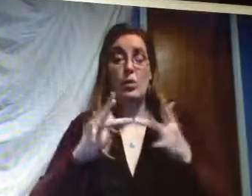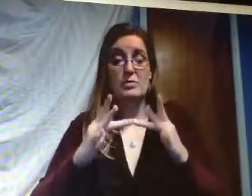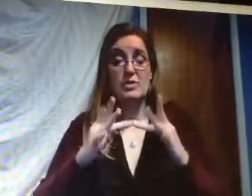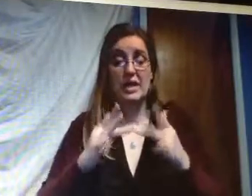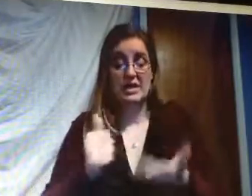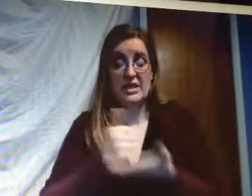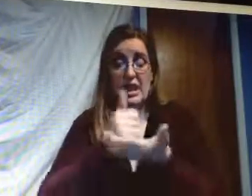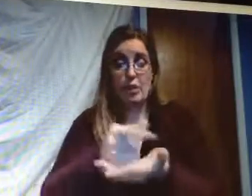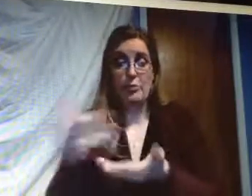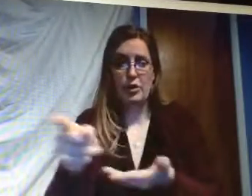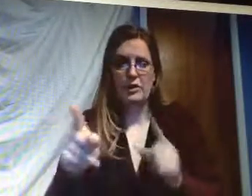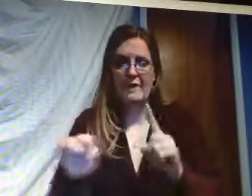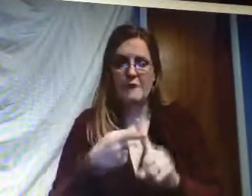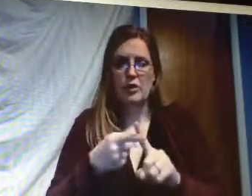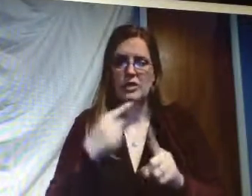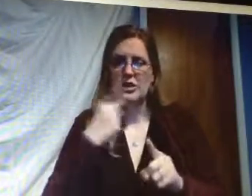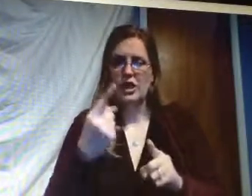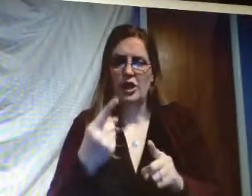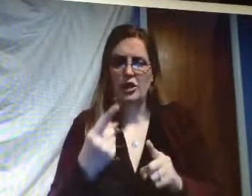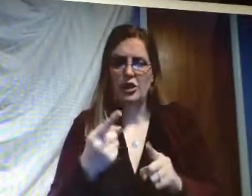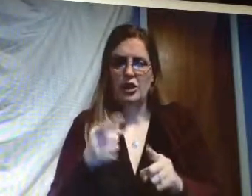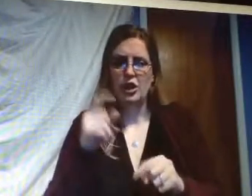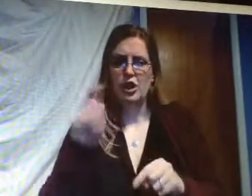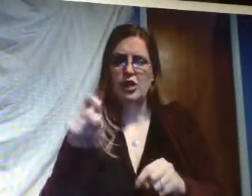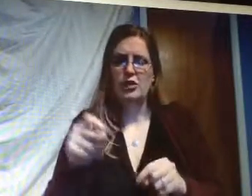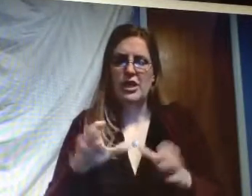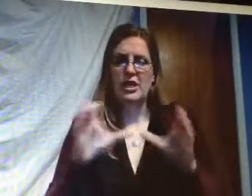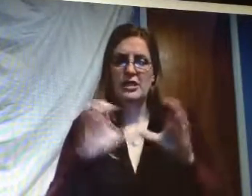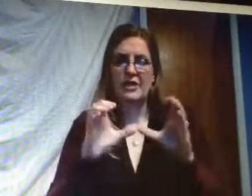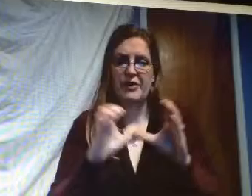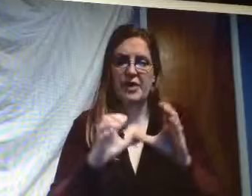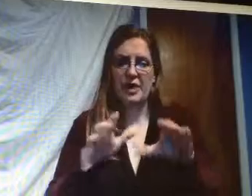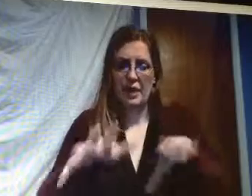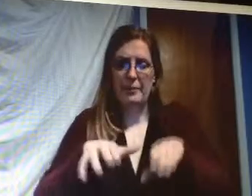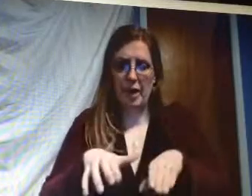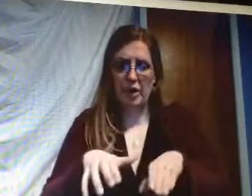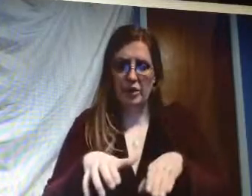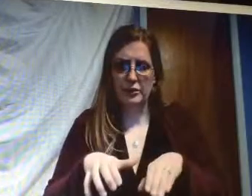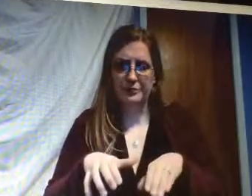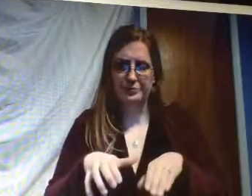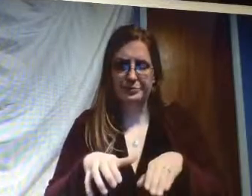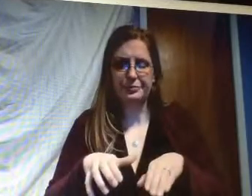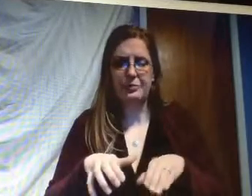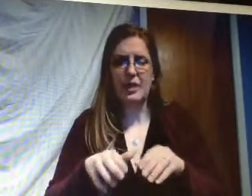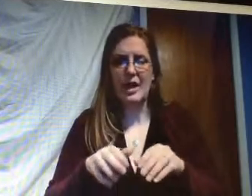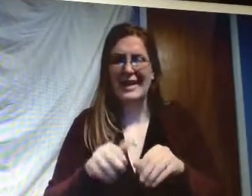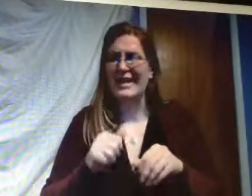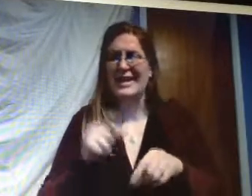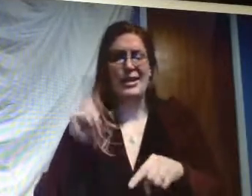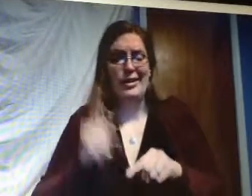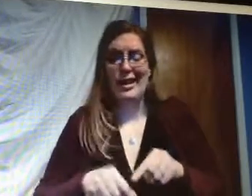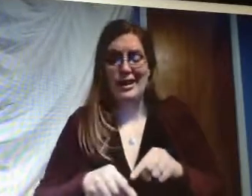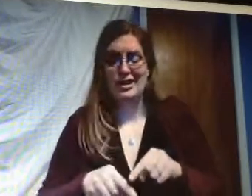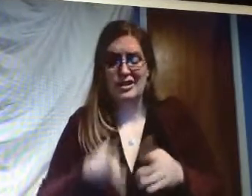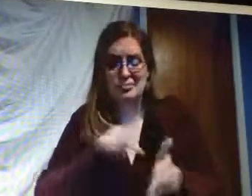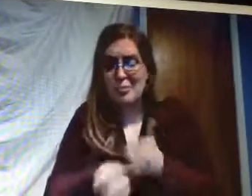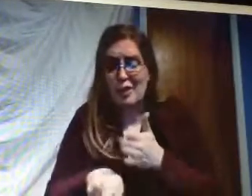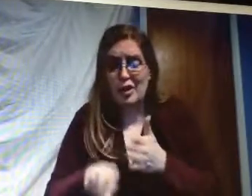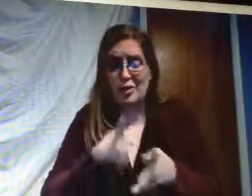there's a lot of websites that can help you first they'll tell you that you need to get a certificate for burial you can't